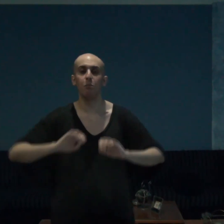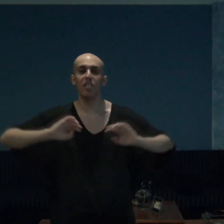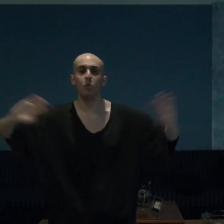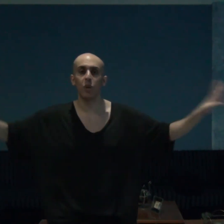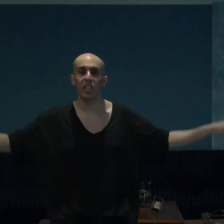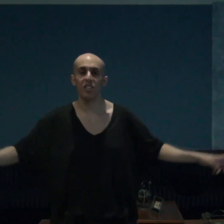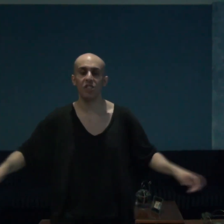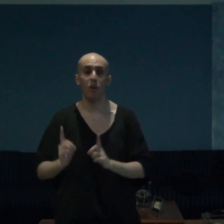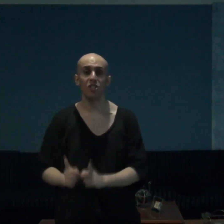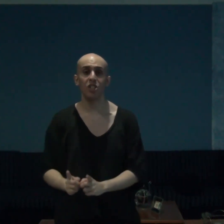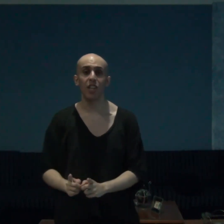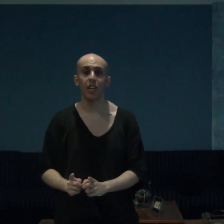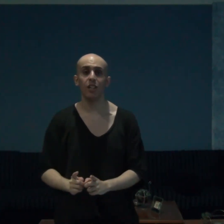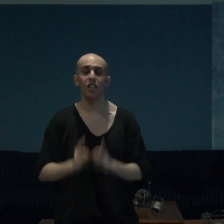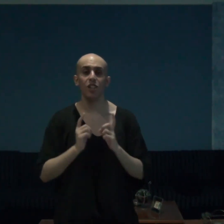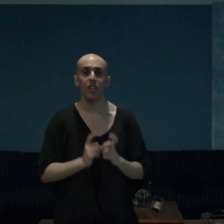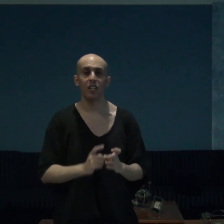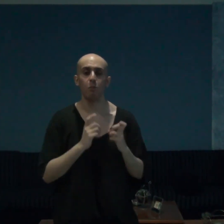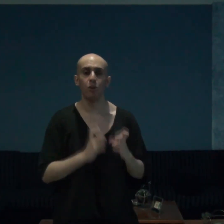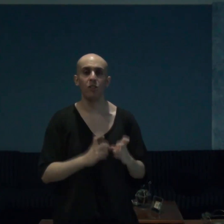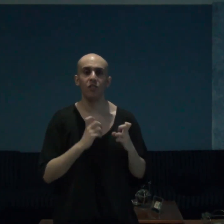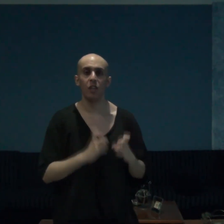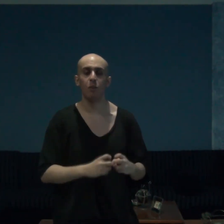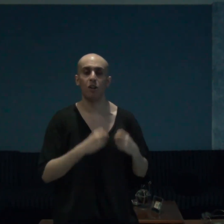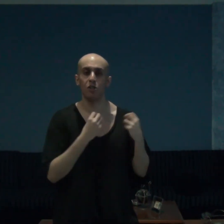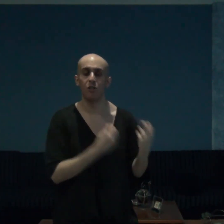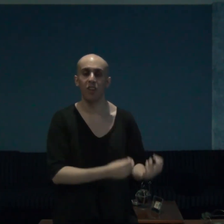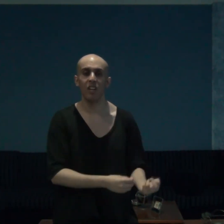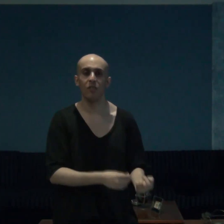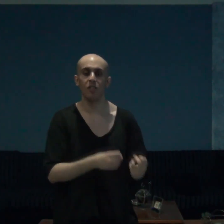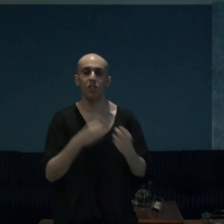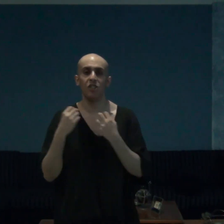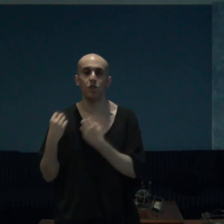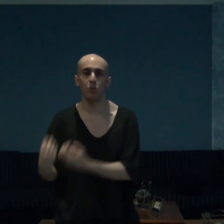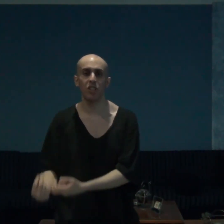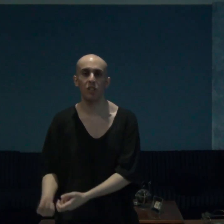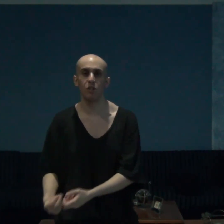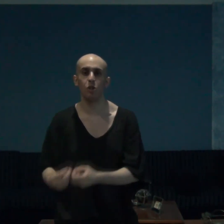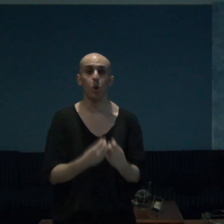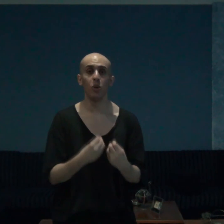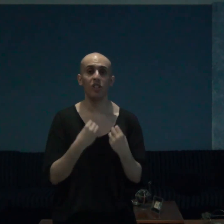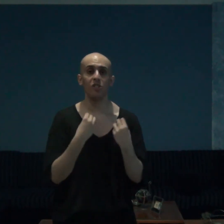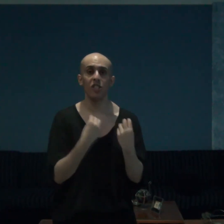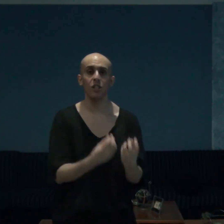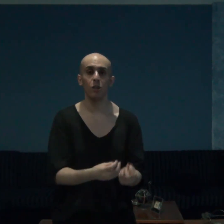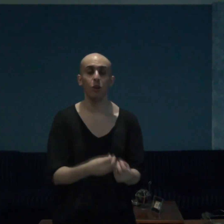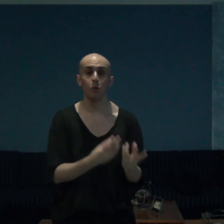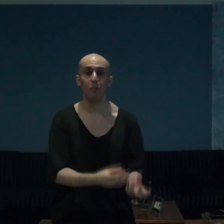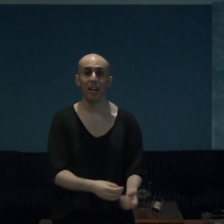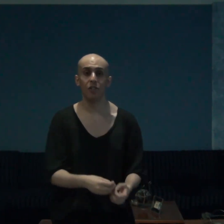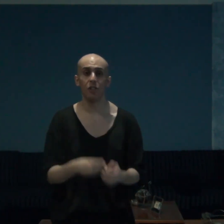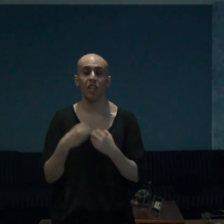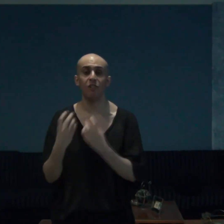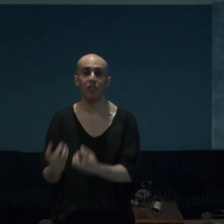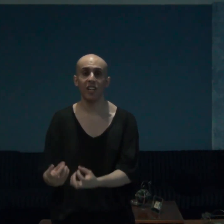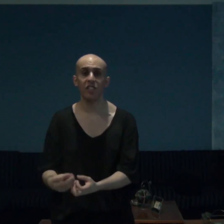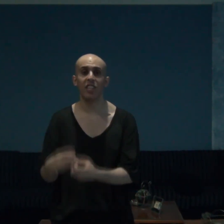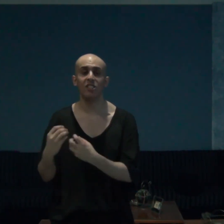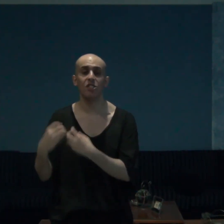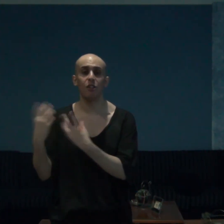many ways once again in that both of them are survivors and strugglers who will continue to battle and fight against their